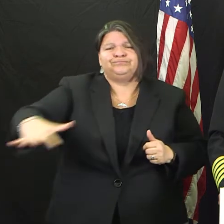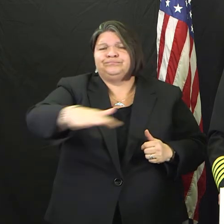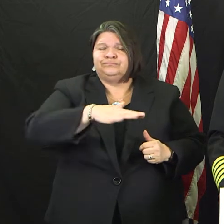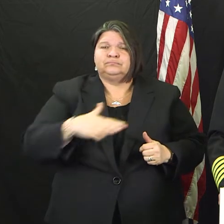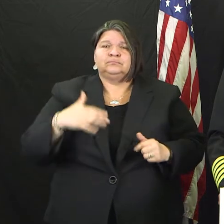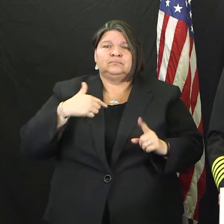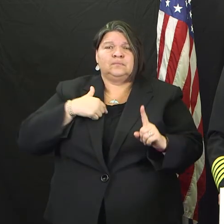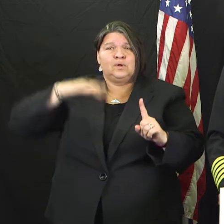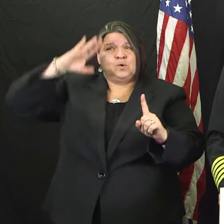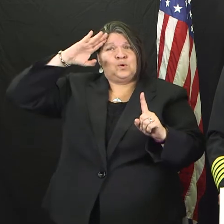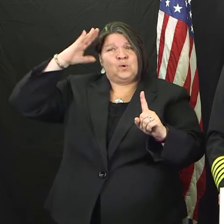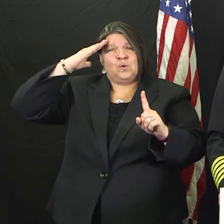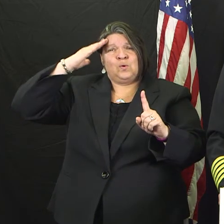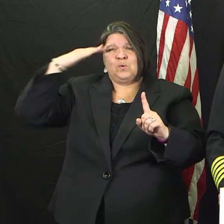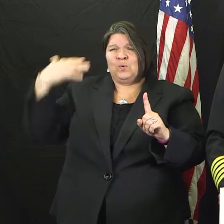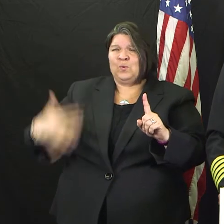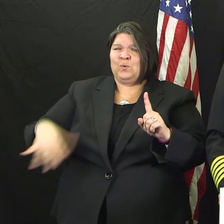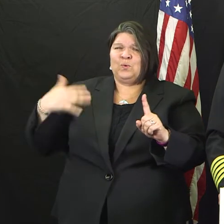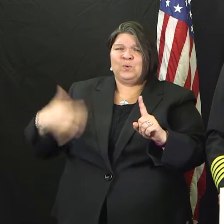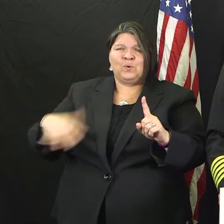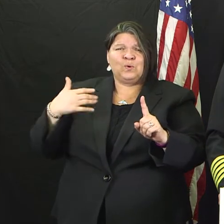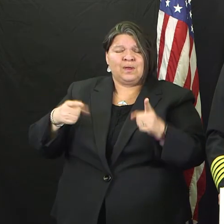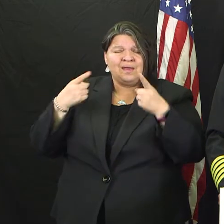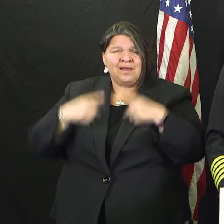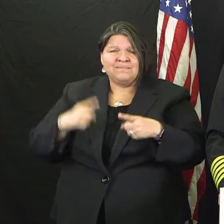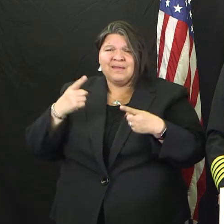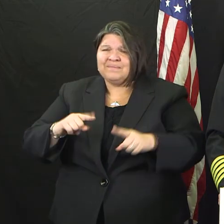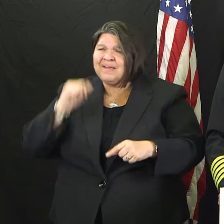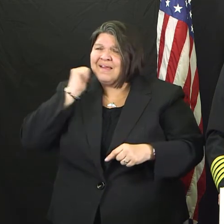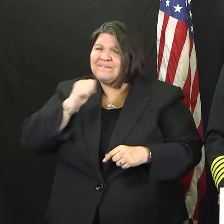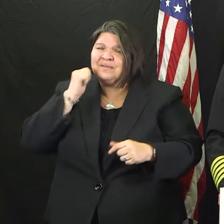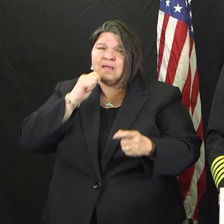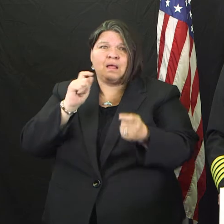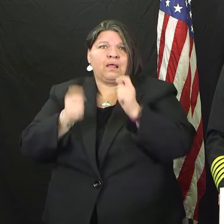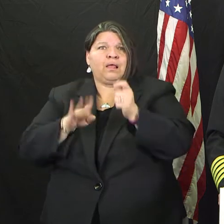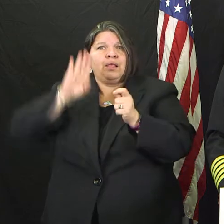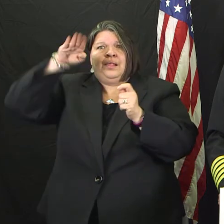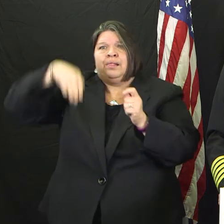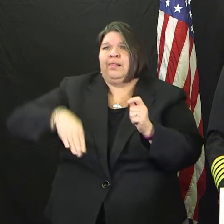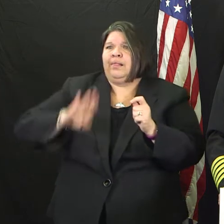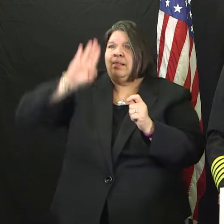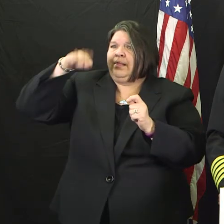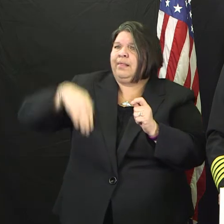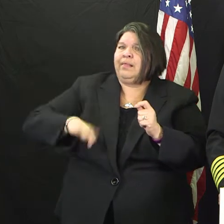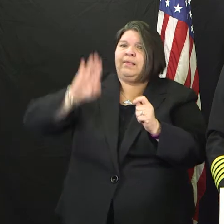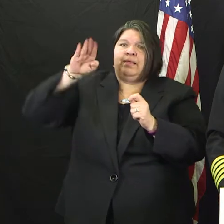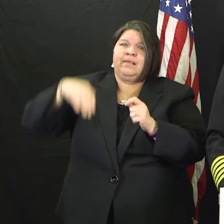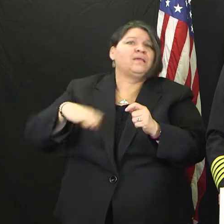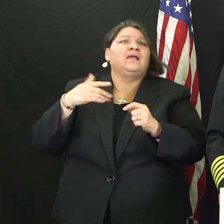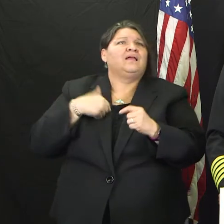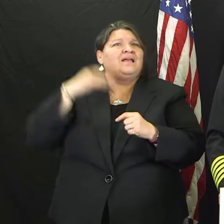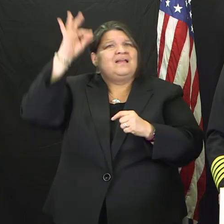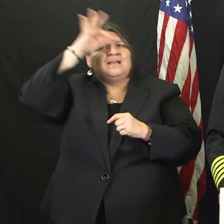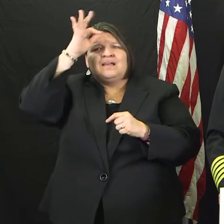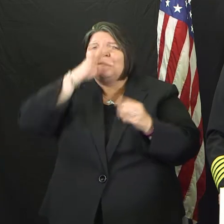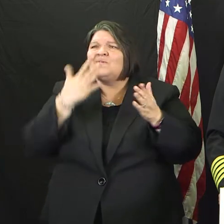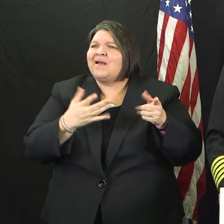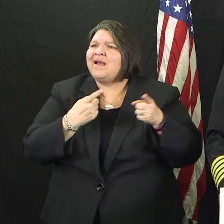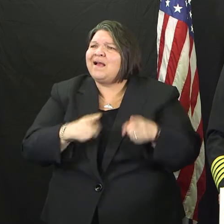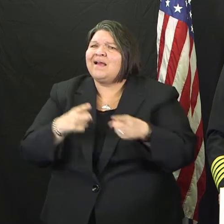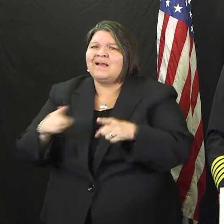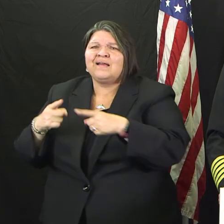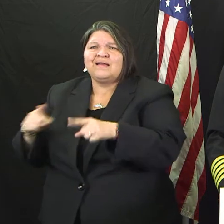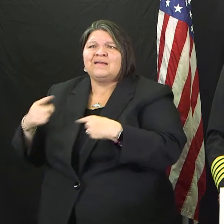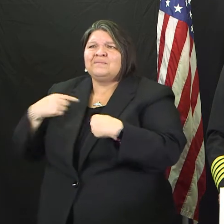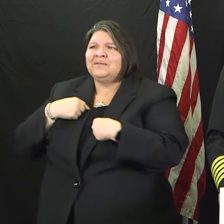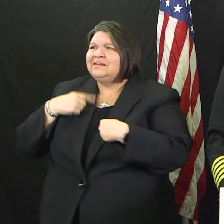is very fluid, very dynamic, we, it's really important for us to assure you that we are working